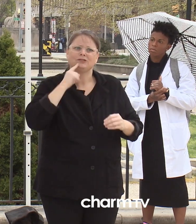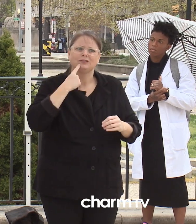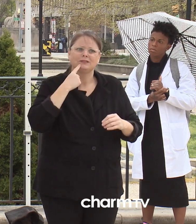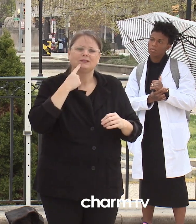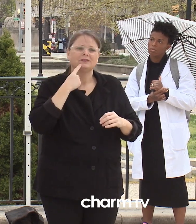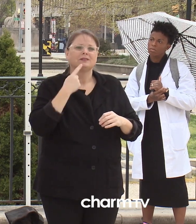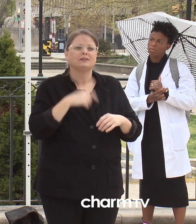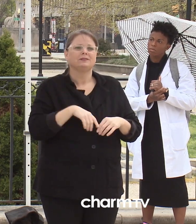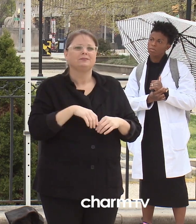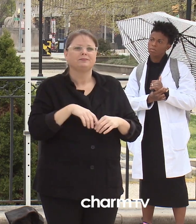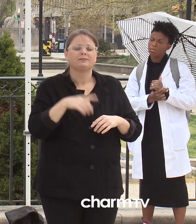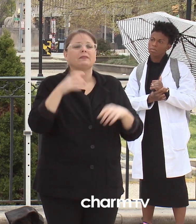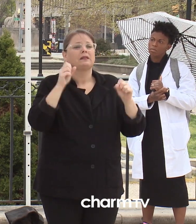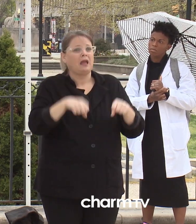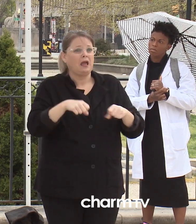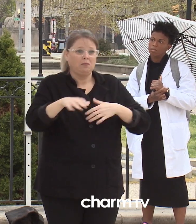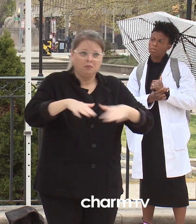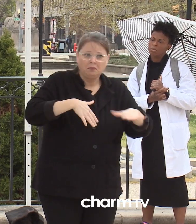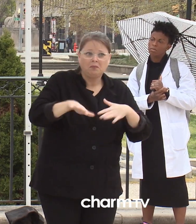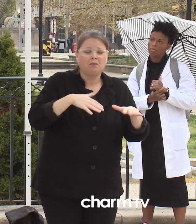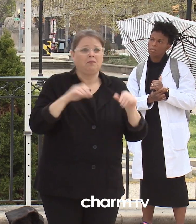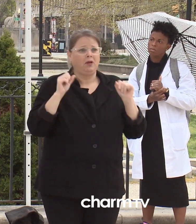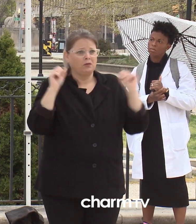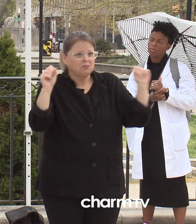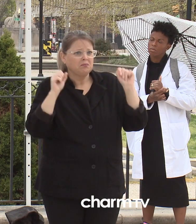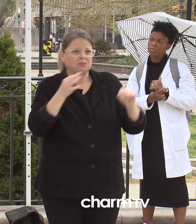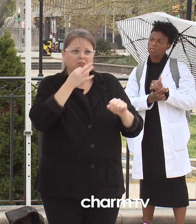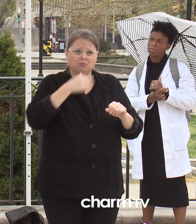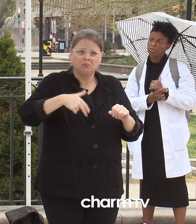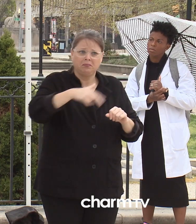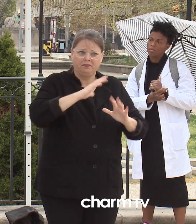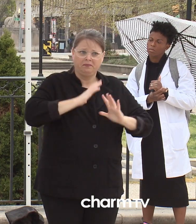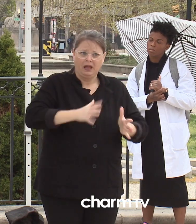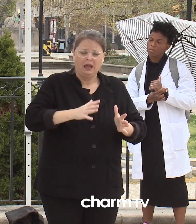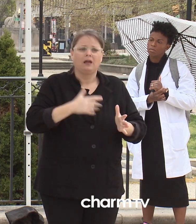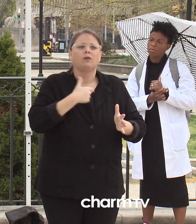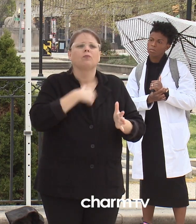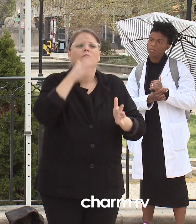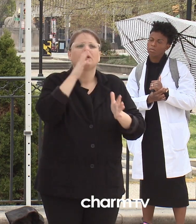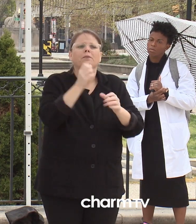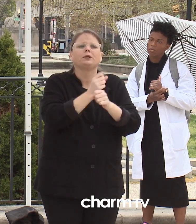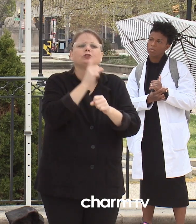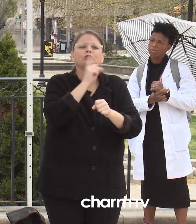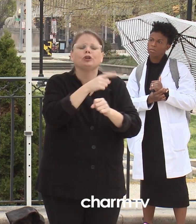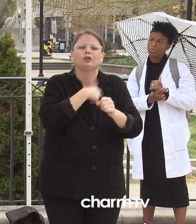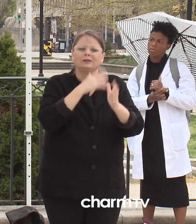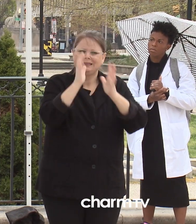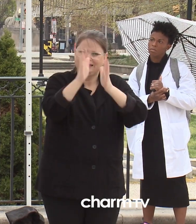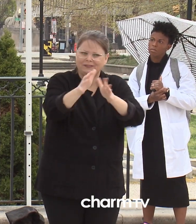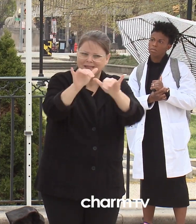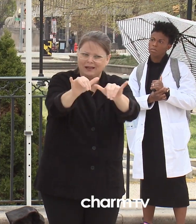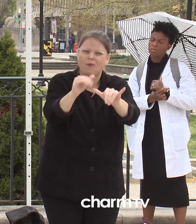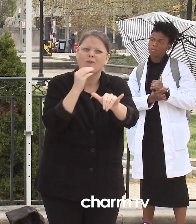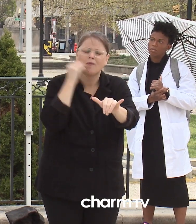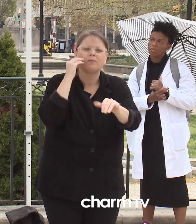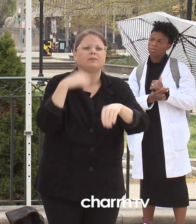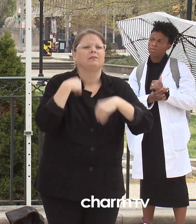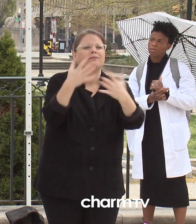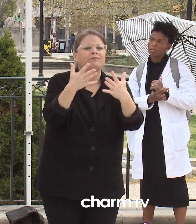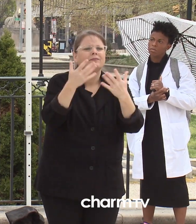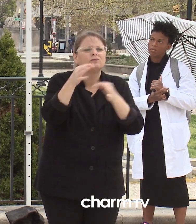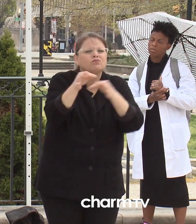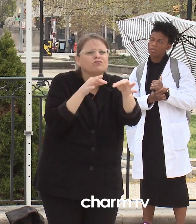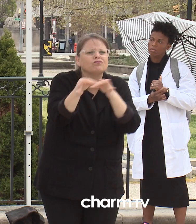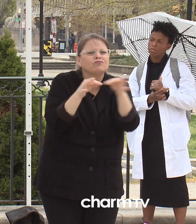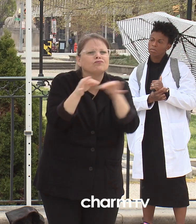walk. If they agree to those terms, we'll go ahead and we'll leave the patient with leave behind instructions so they can convalesce at home. 24 hours later,